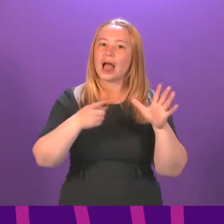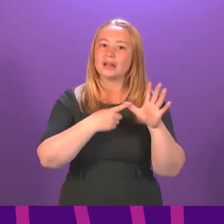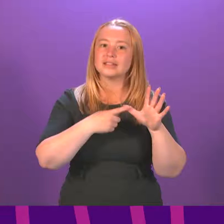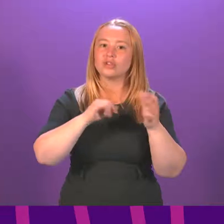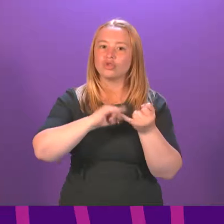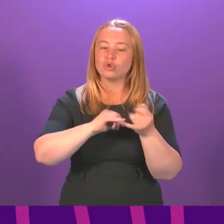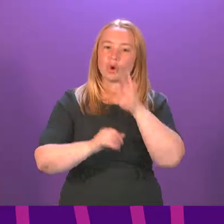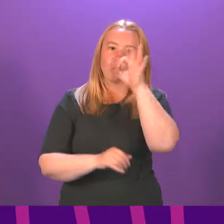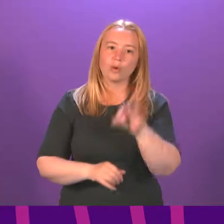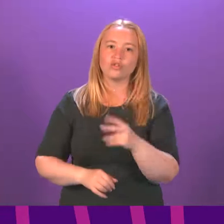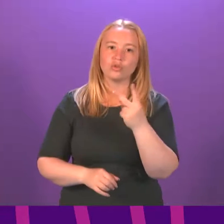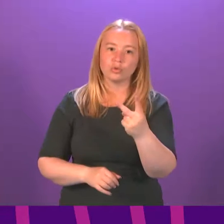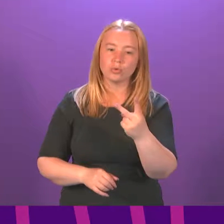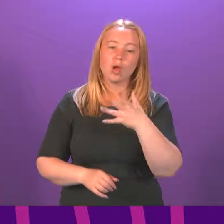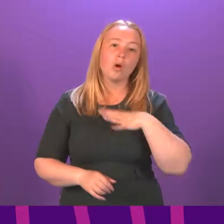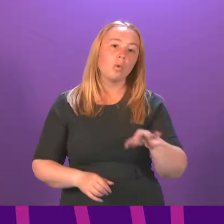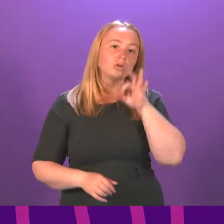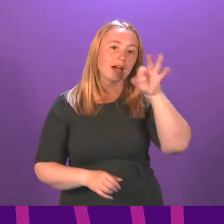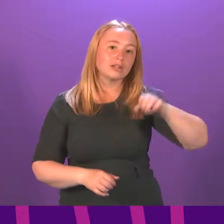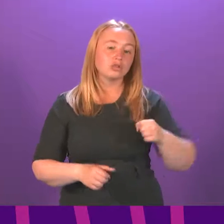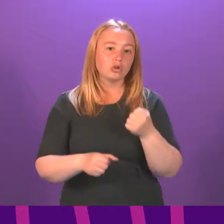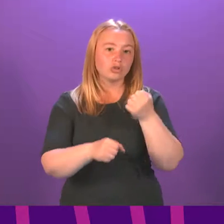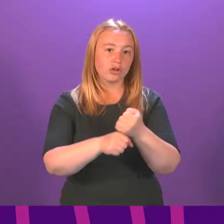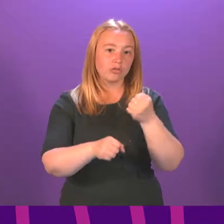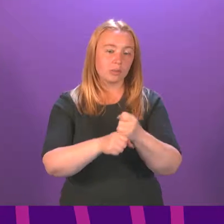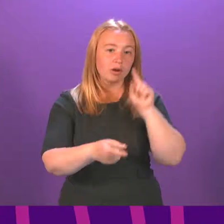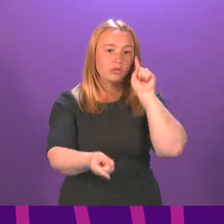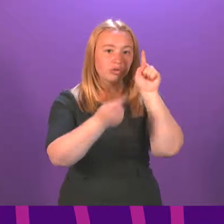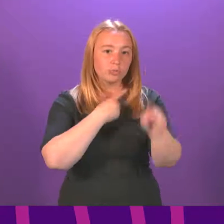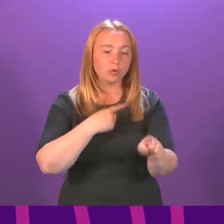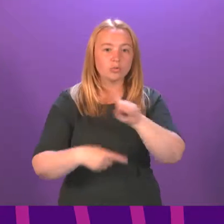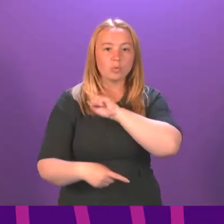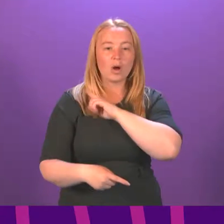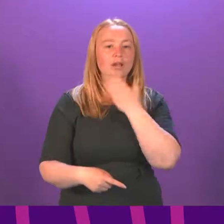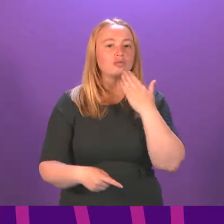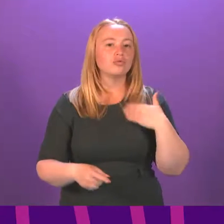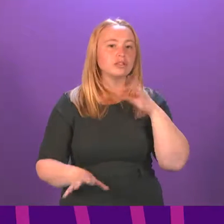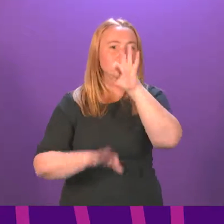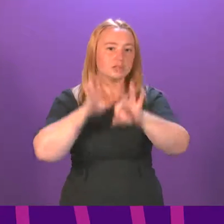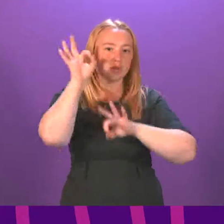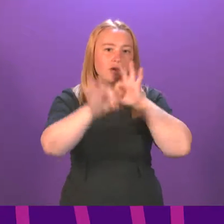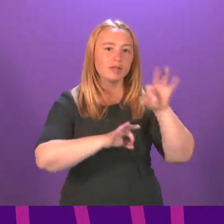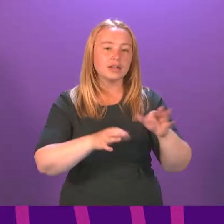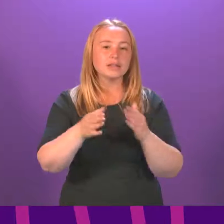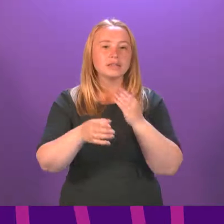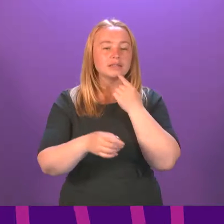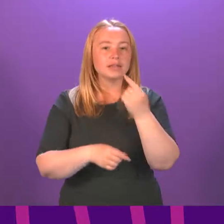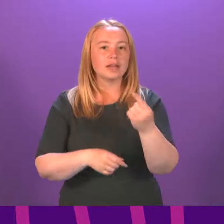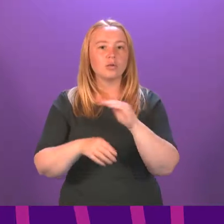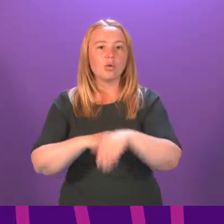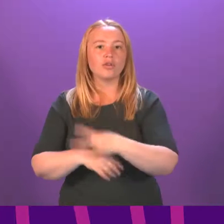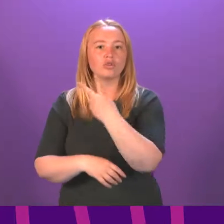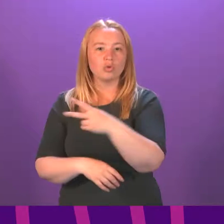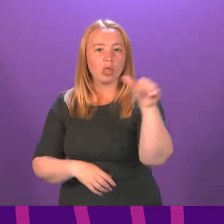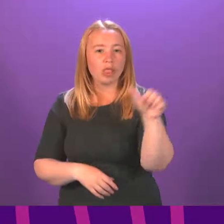Thank you, Presiding Officer. To ask the Scottish Government what its responses to a recent survey which recorded that more than 2,000 incidents of